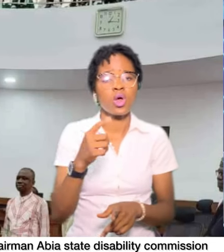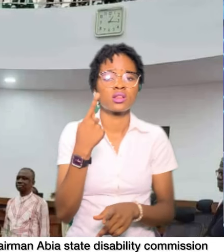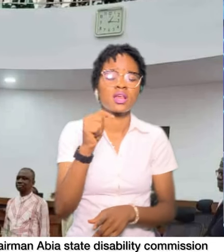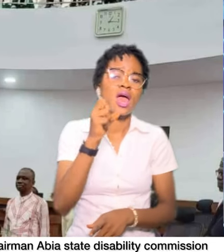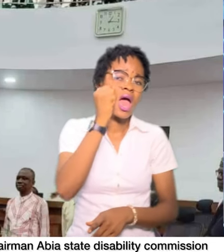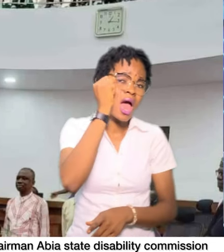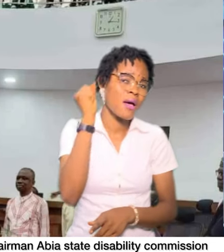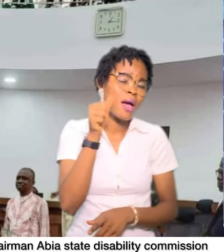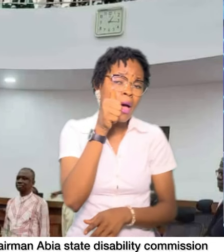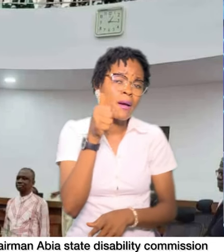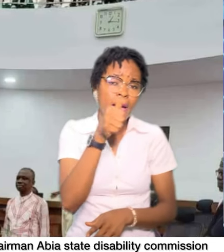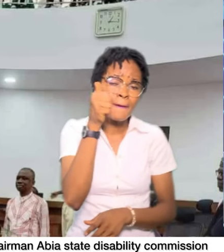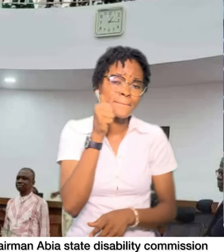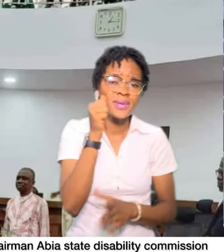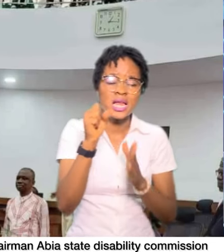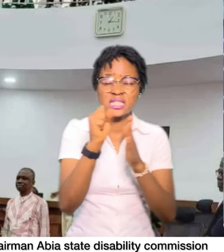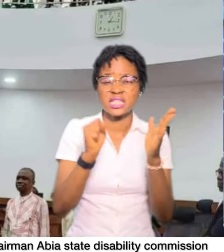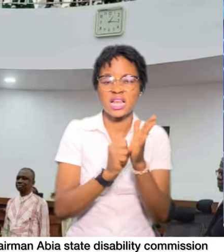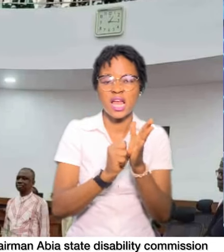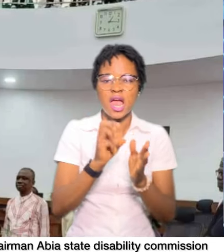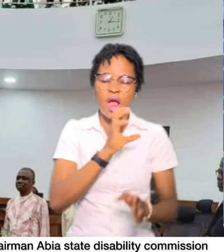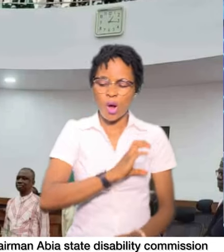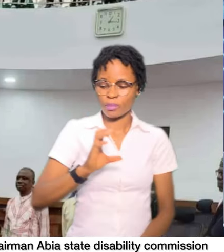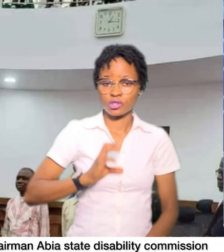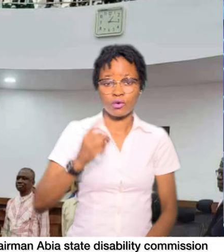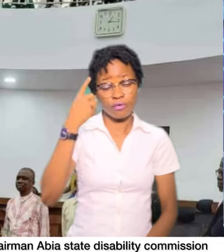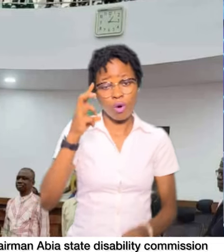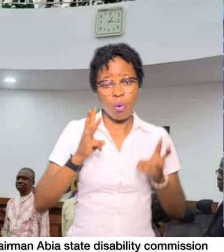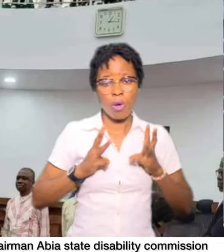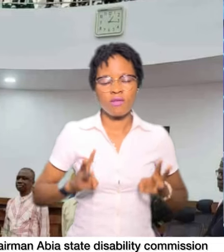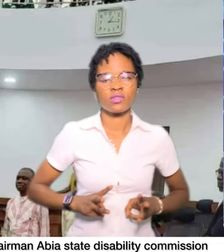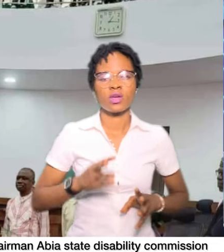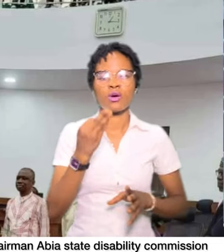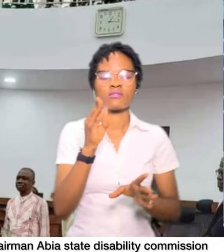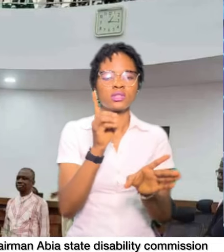State Commission for the Welfare of the Disabled Persons.